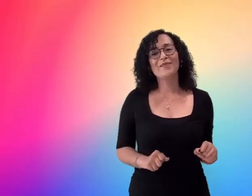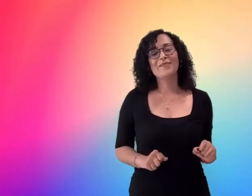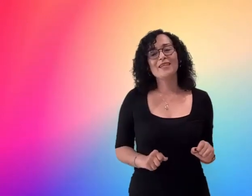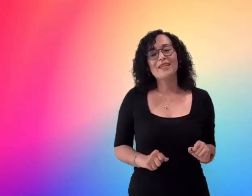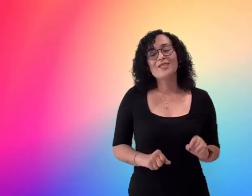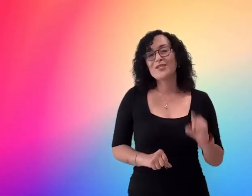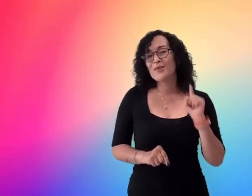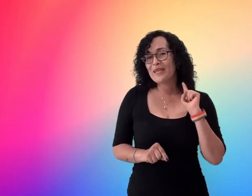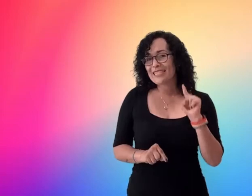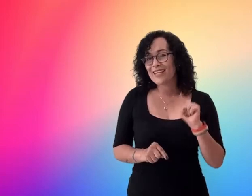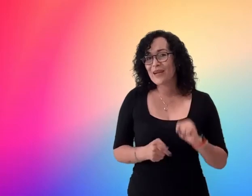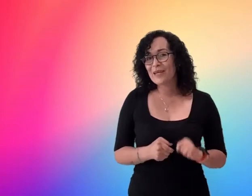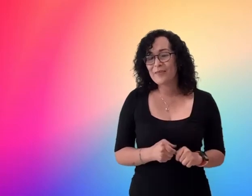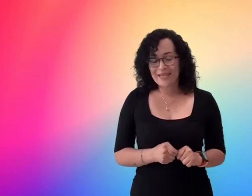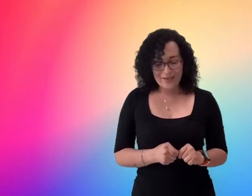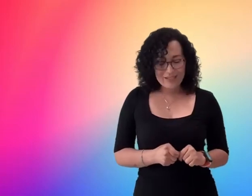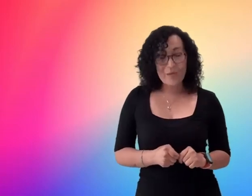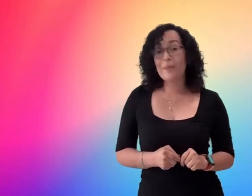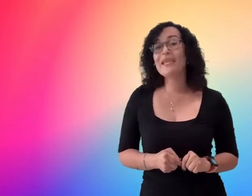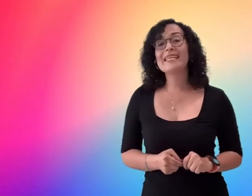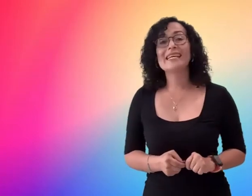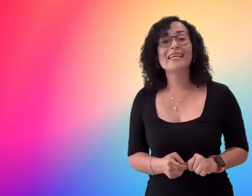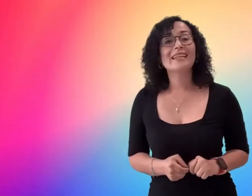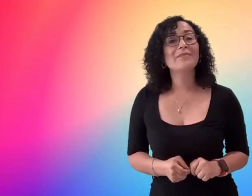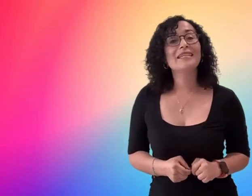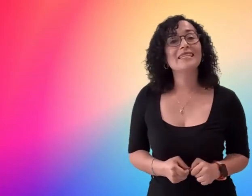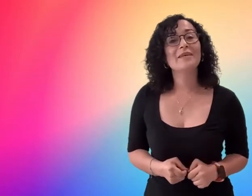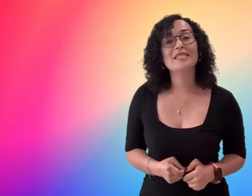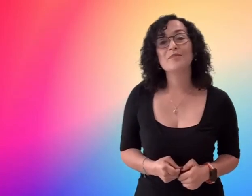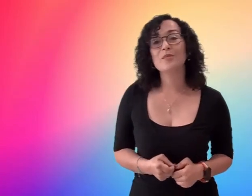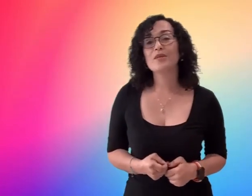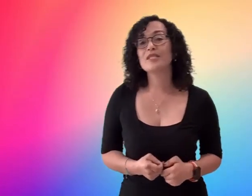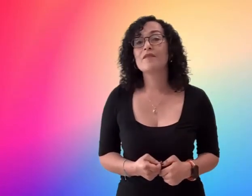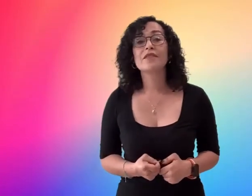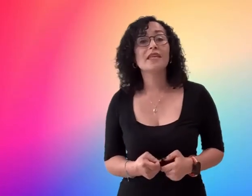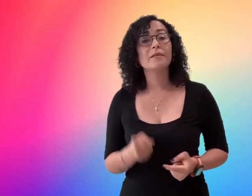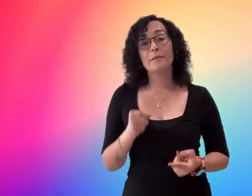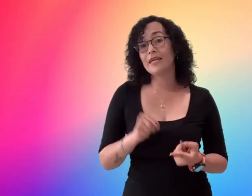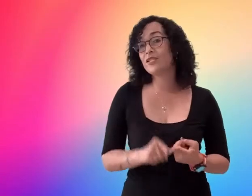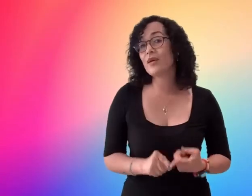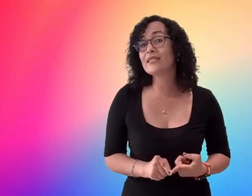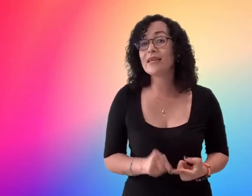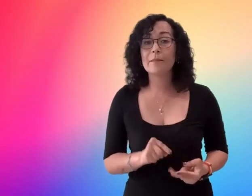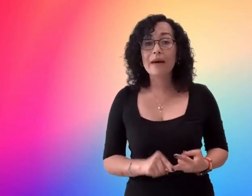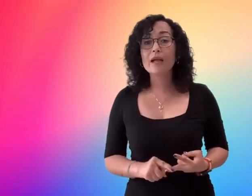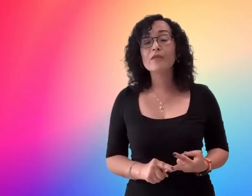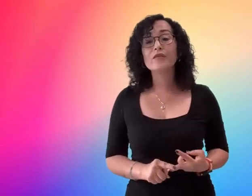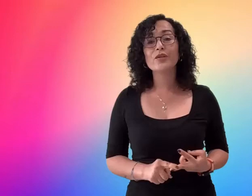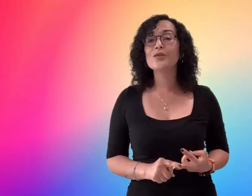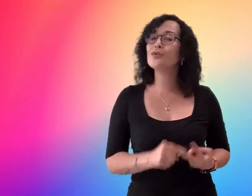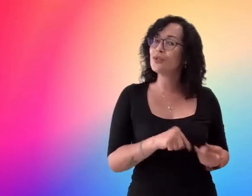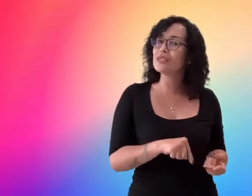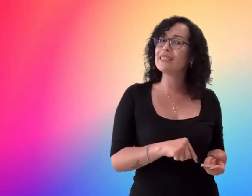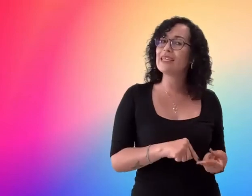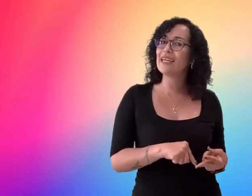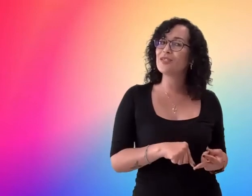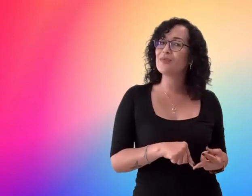so please get ready because our amazing academic team has prepared something interesting and valuable for you to use in the classroom